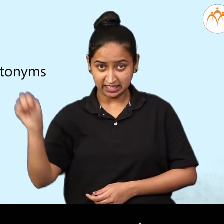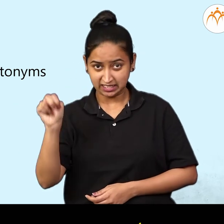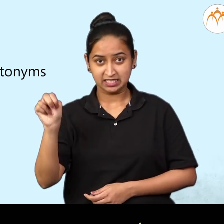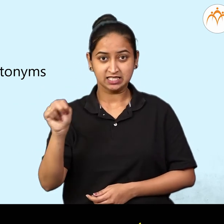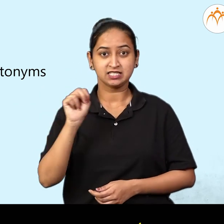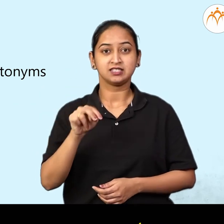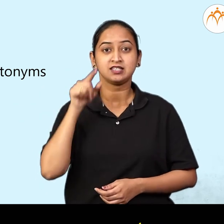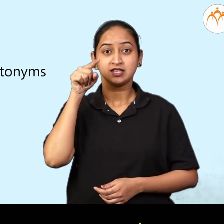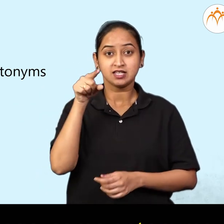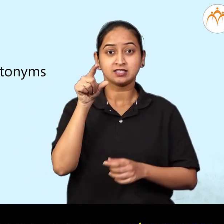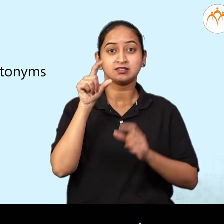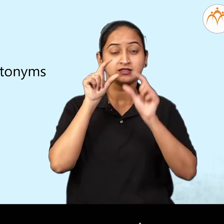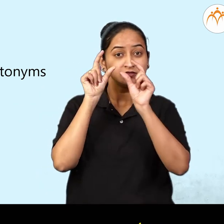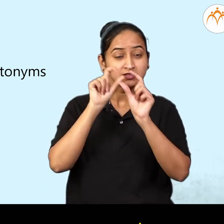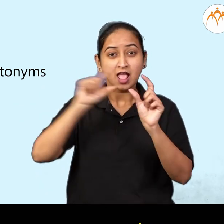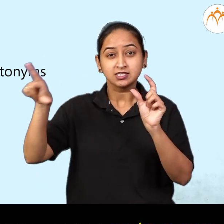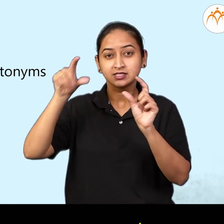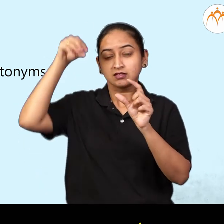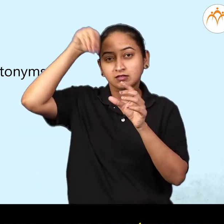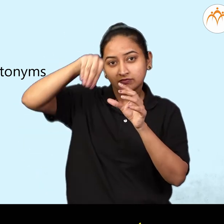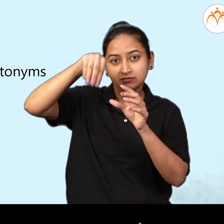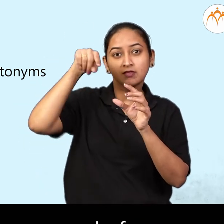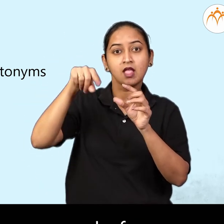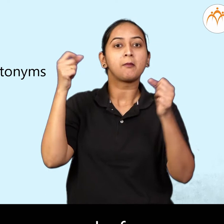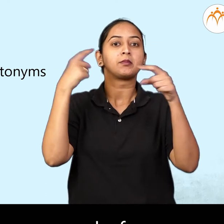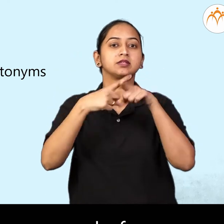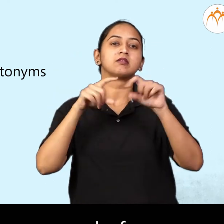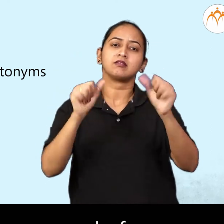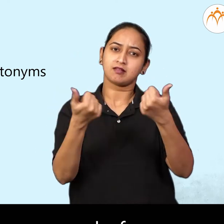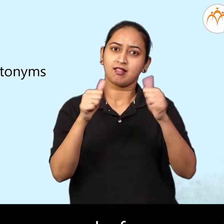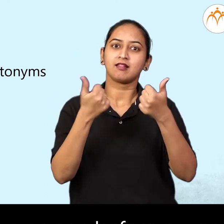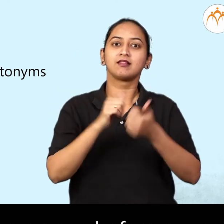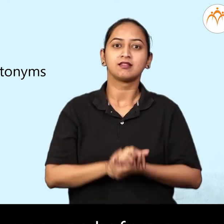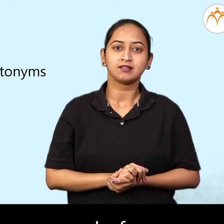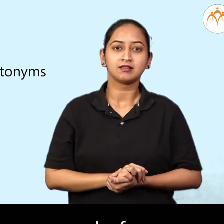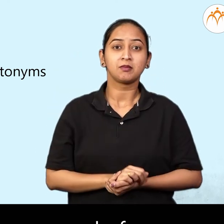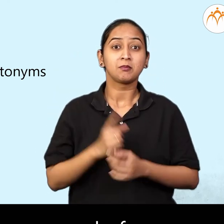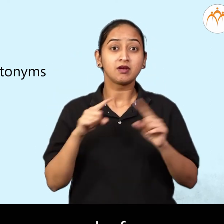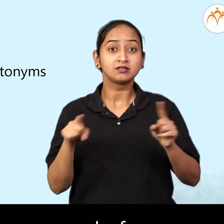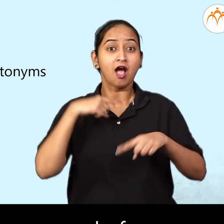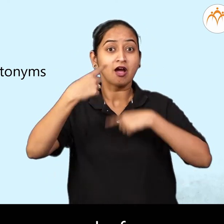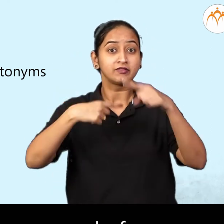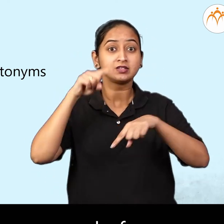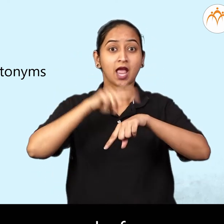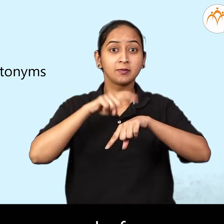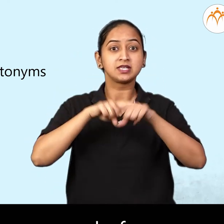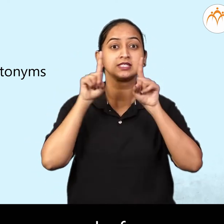English language In some antonyms are formed by adding un or non